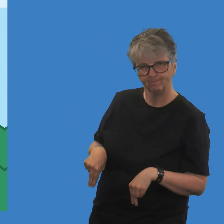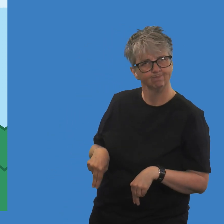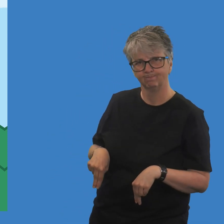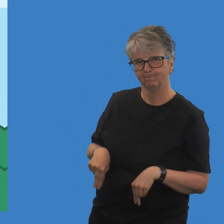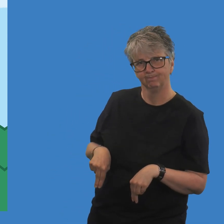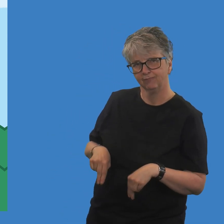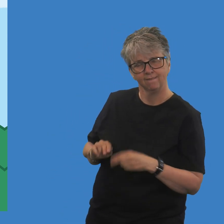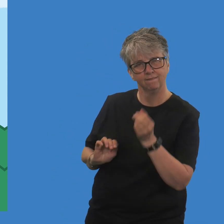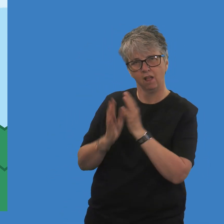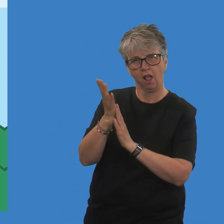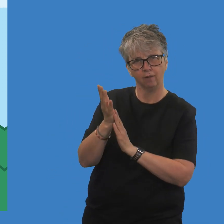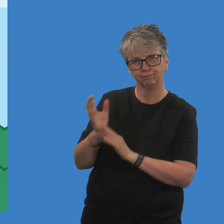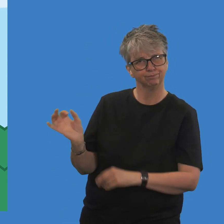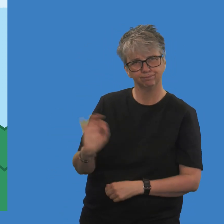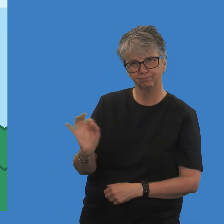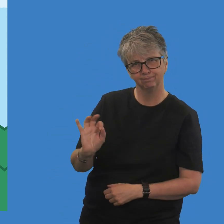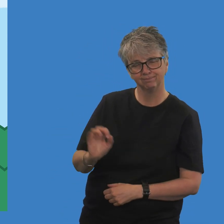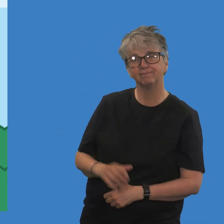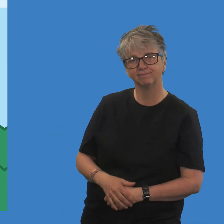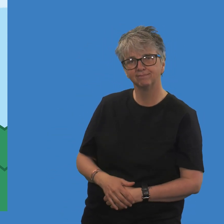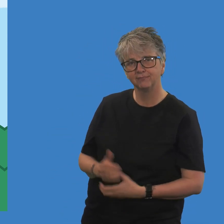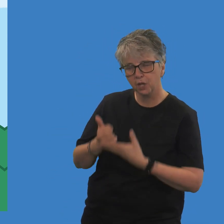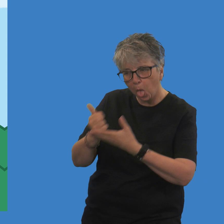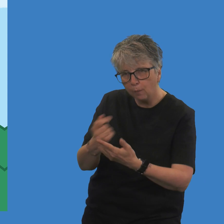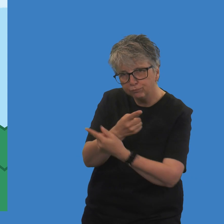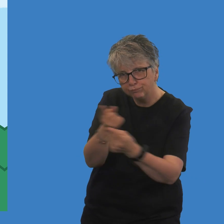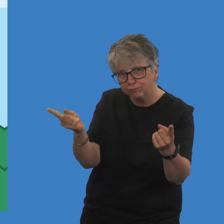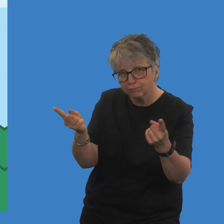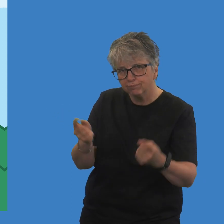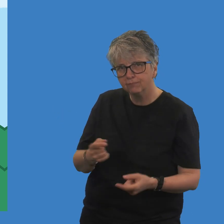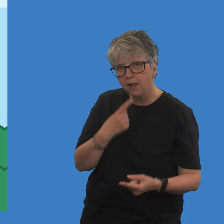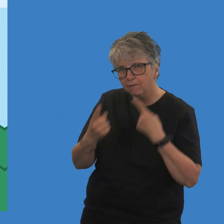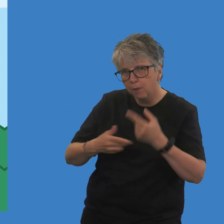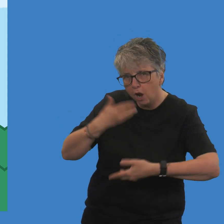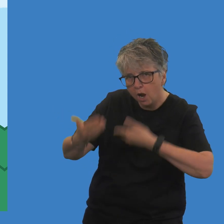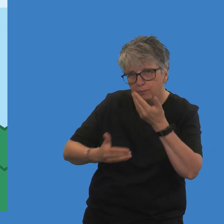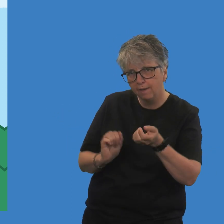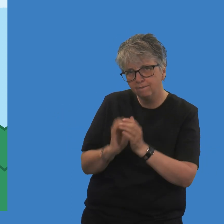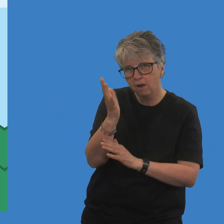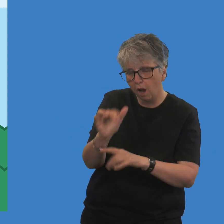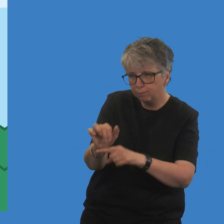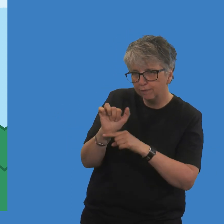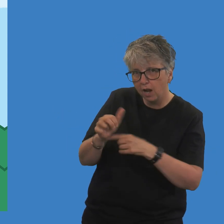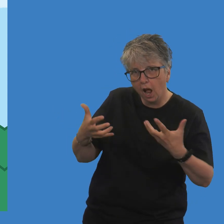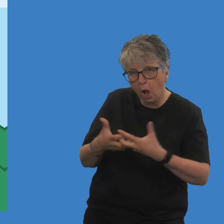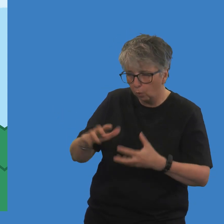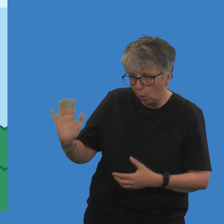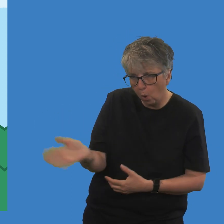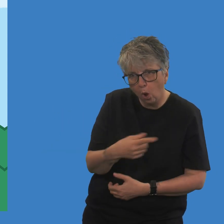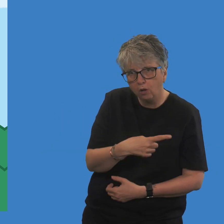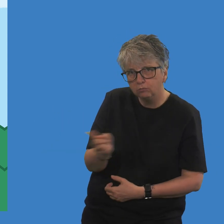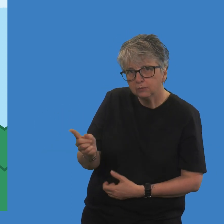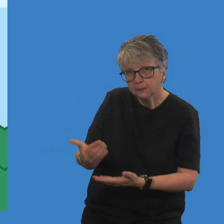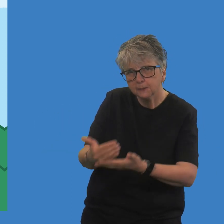family to keep safe. To stop a fire from happening, explained Frankie. Harry, come back inside,